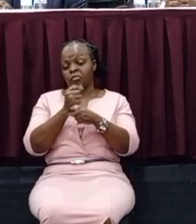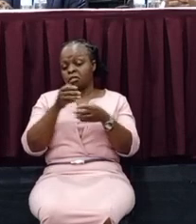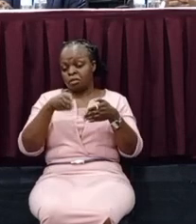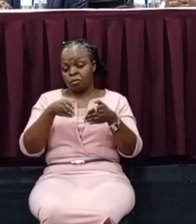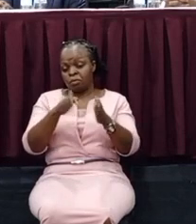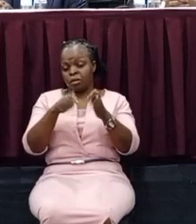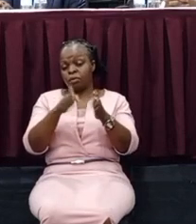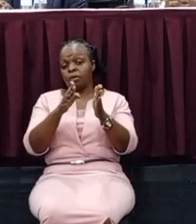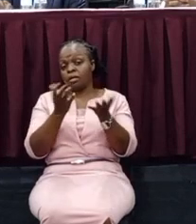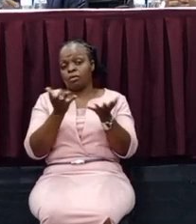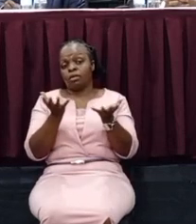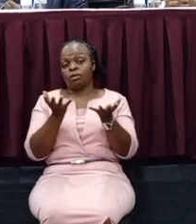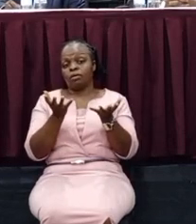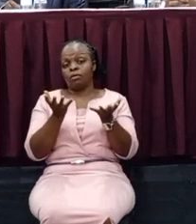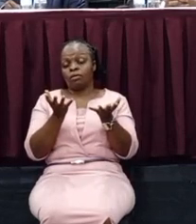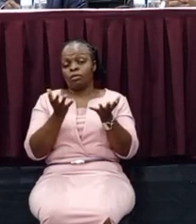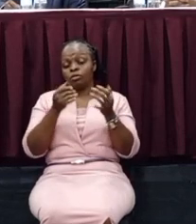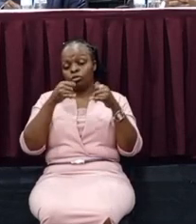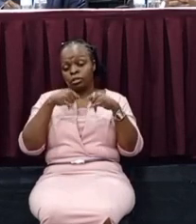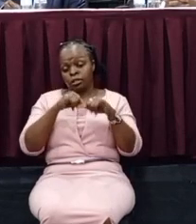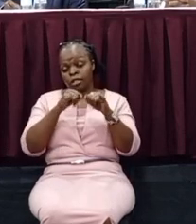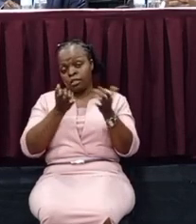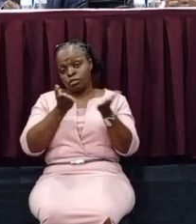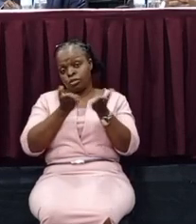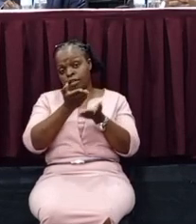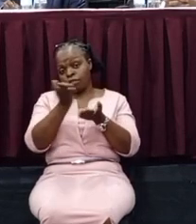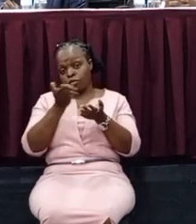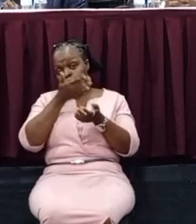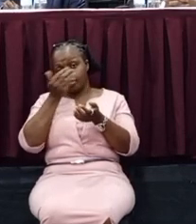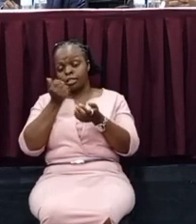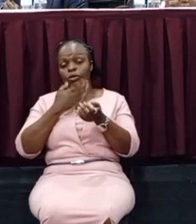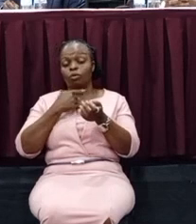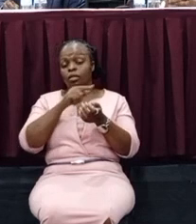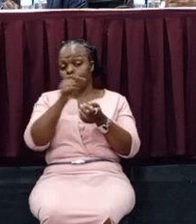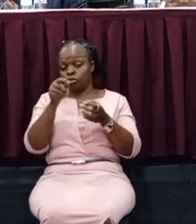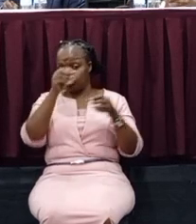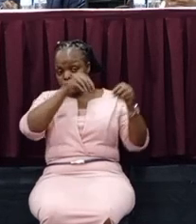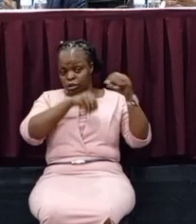in an attempt to serve you better? We need you to make a contribution towards our